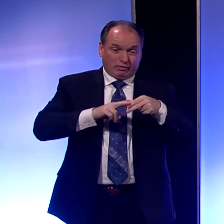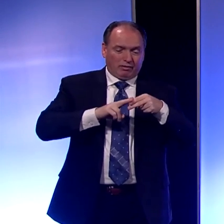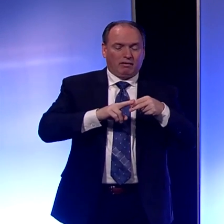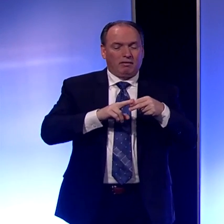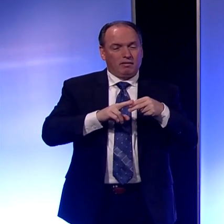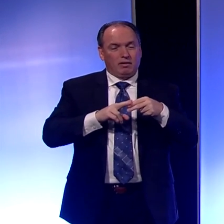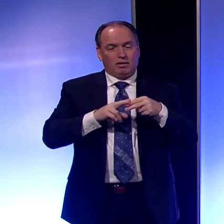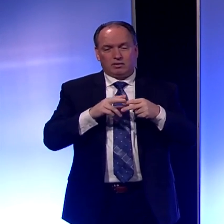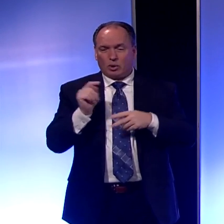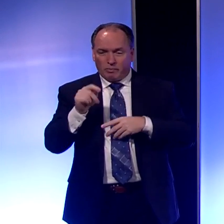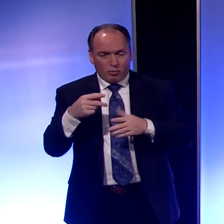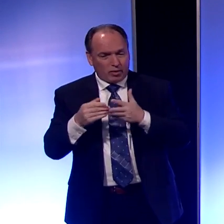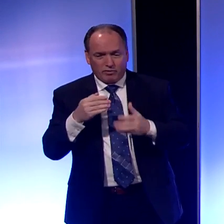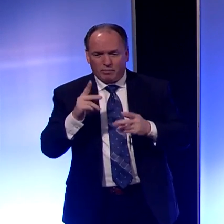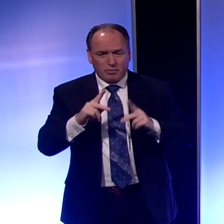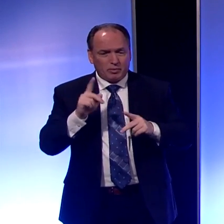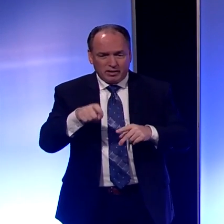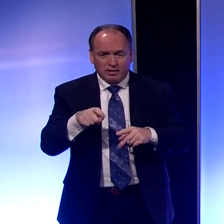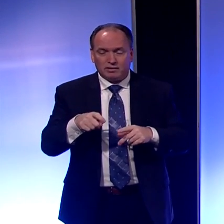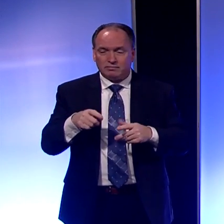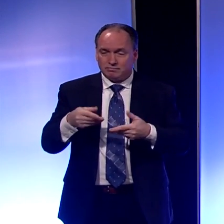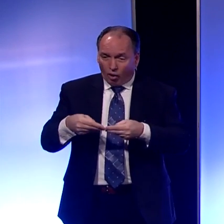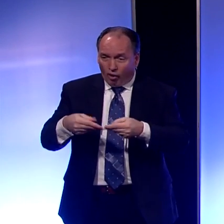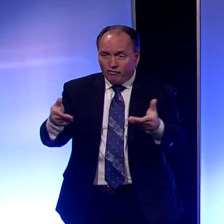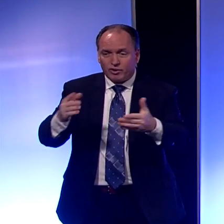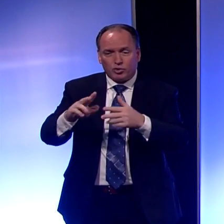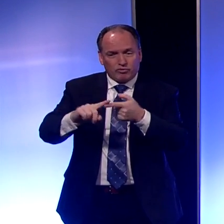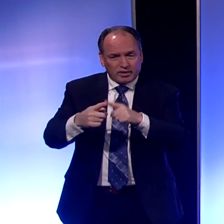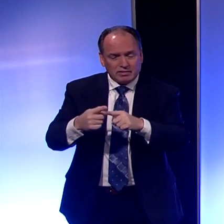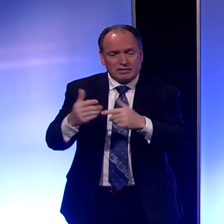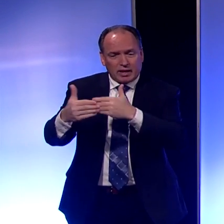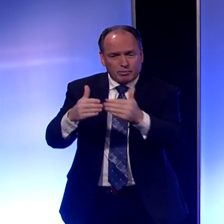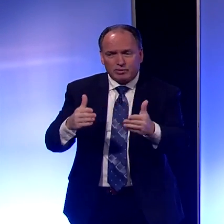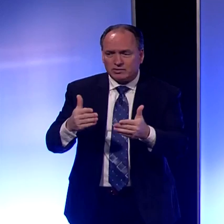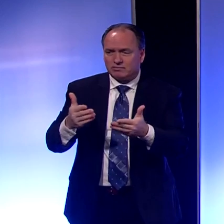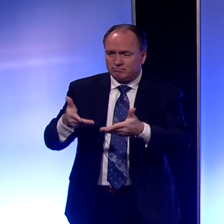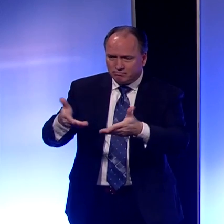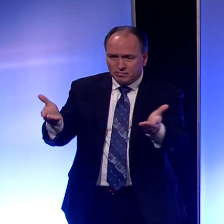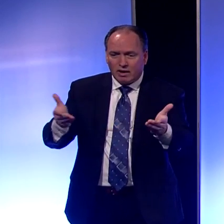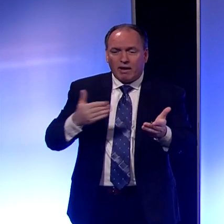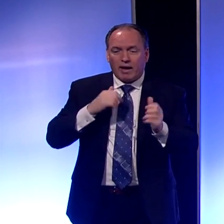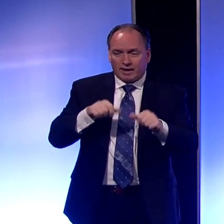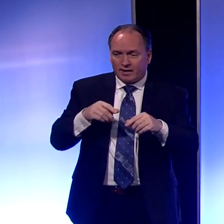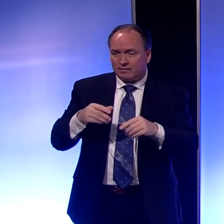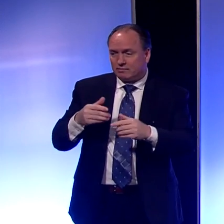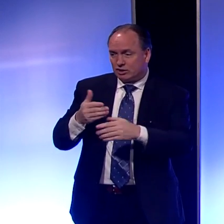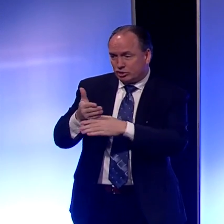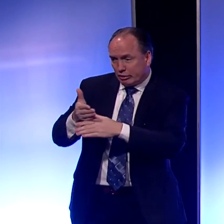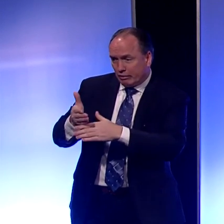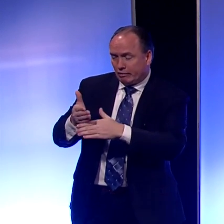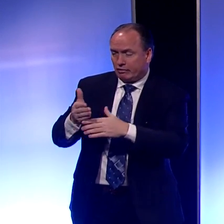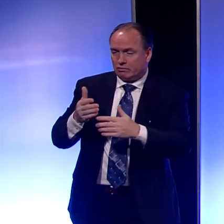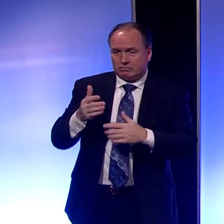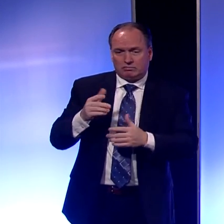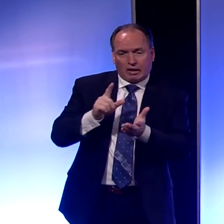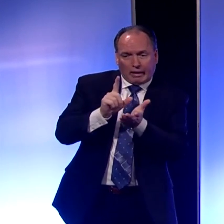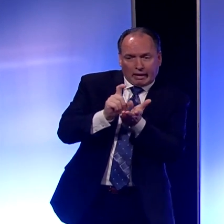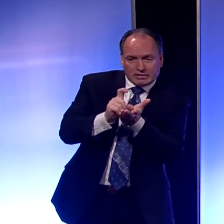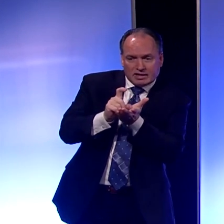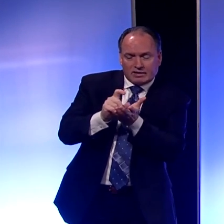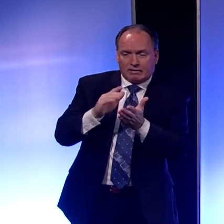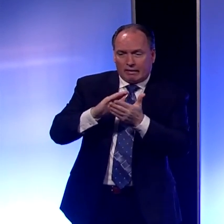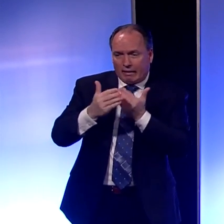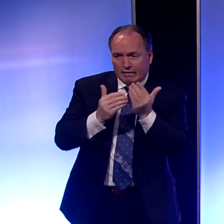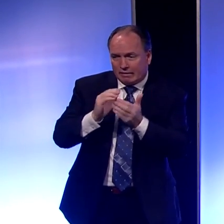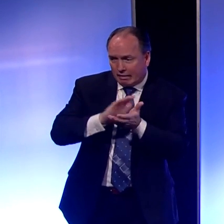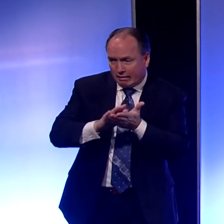that people need, put it out there and offer it to your friends and neighbors. I could give you a roll. I could give you hand sanitizer. I could give